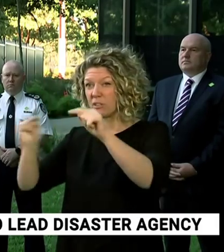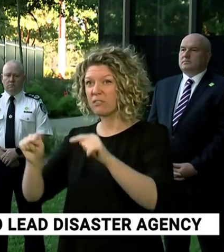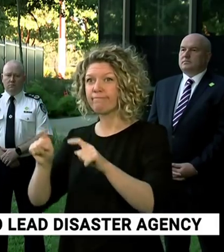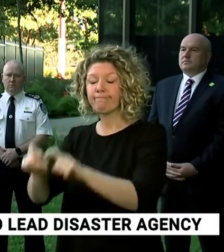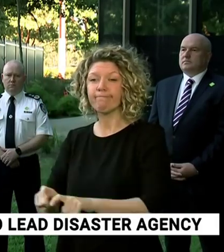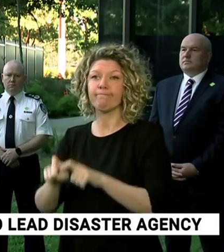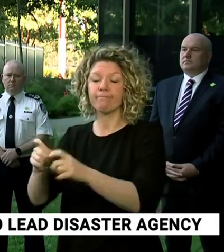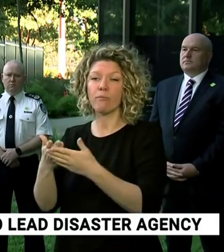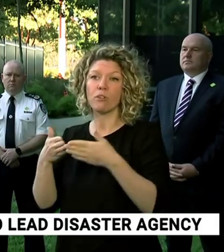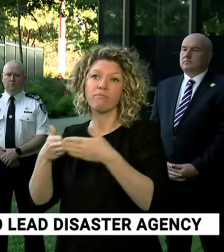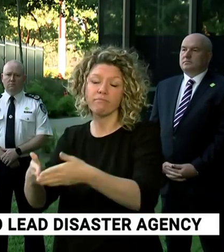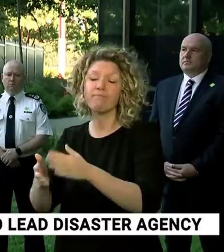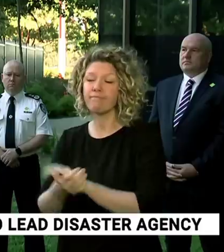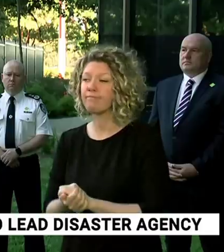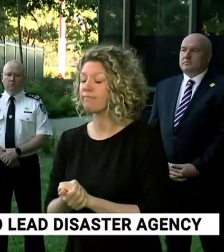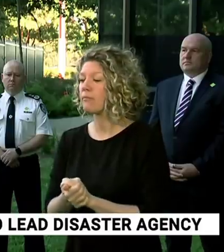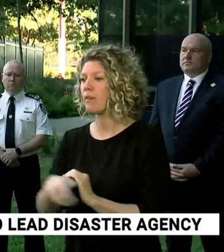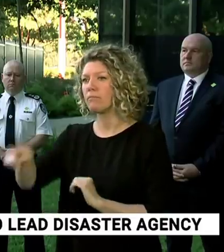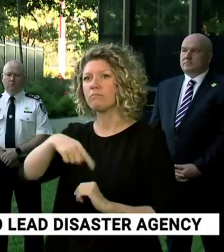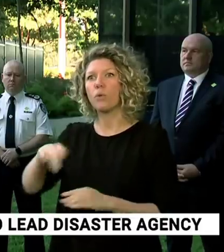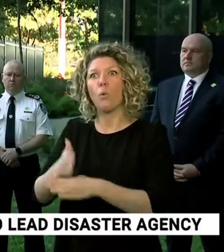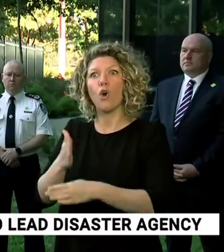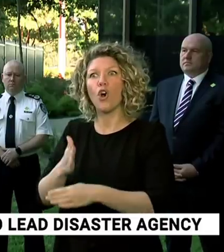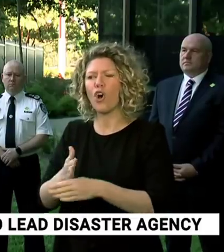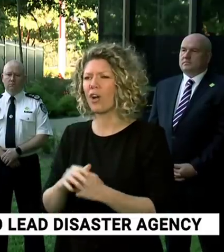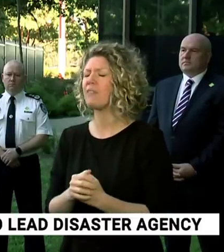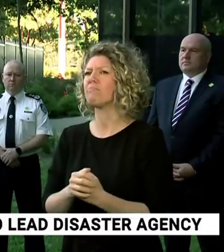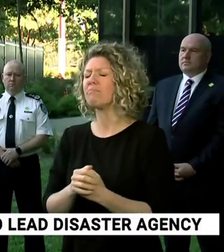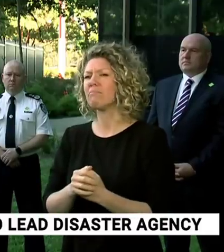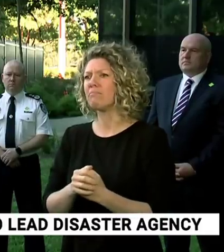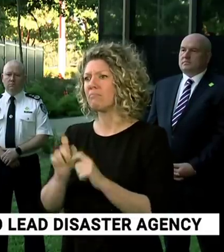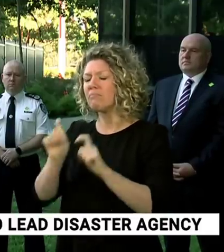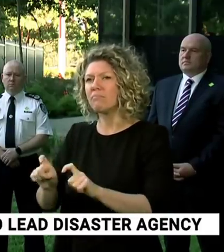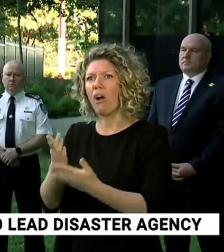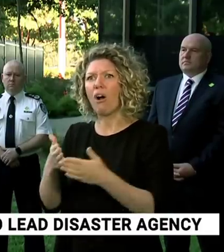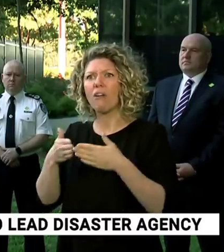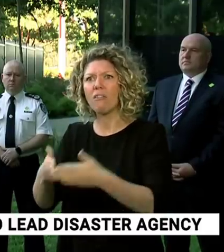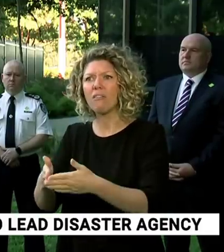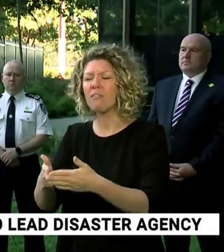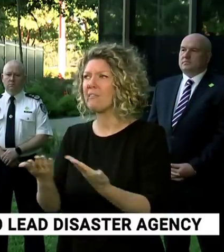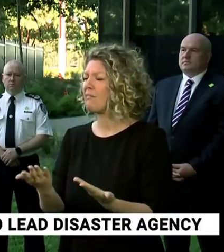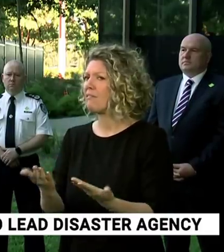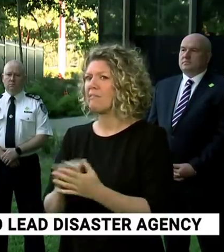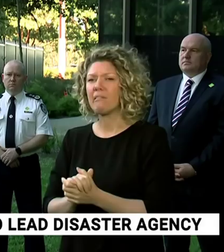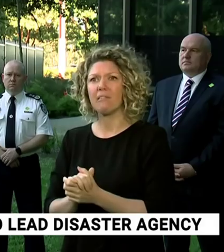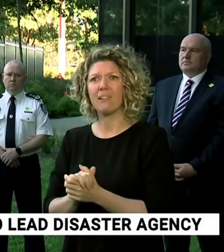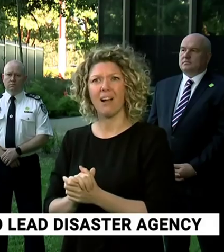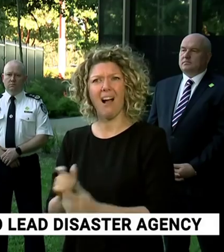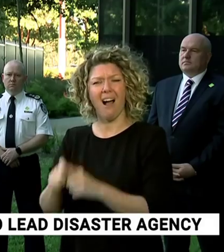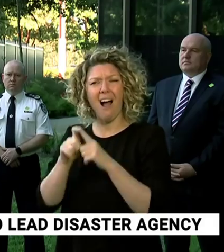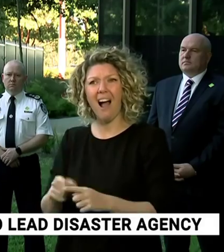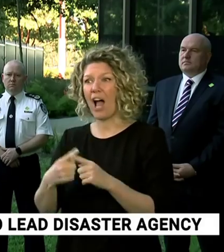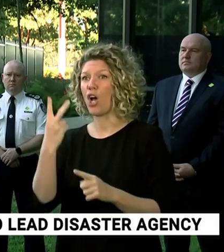Obviously, the health and wellbeing of the crew members is essential. Another two crew members were taken off the ship